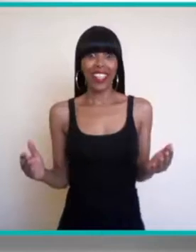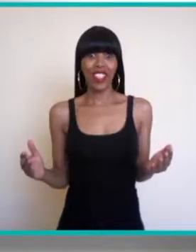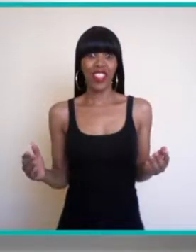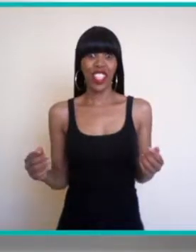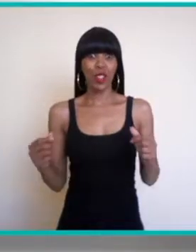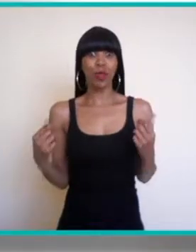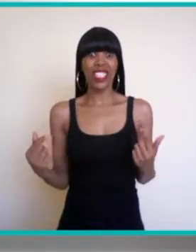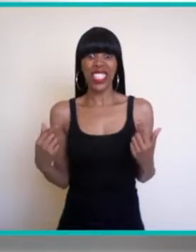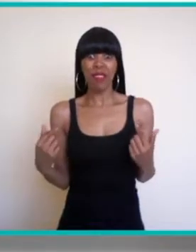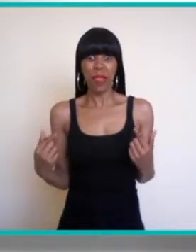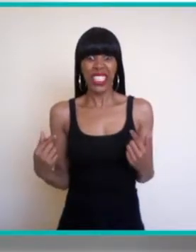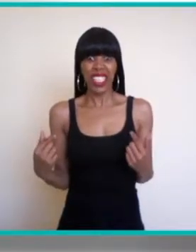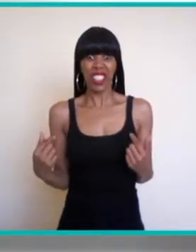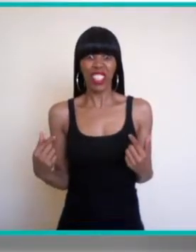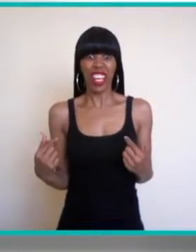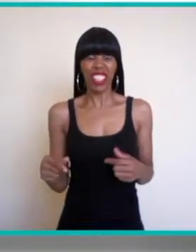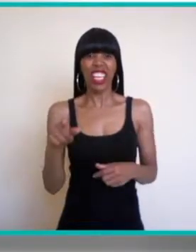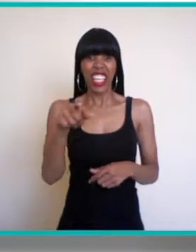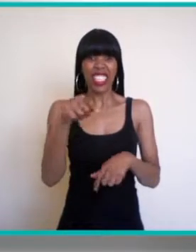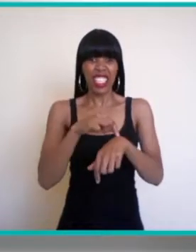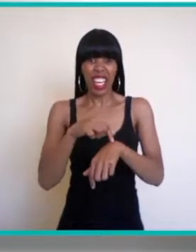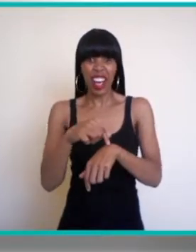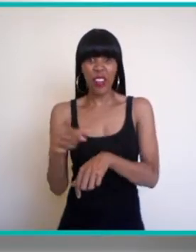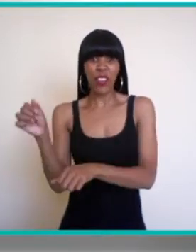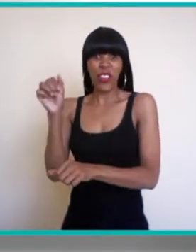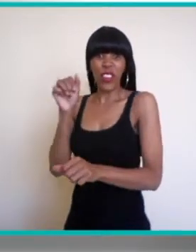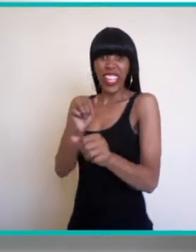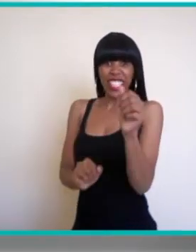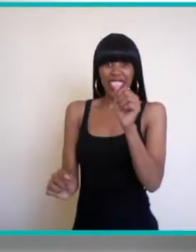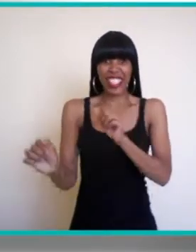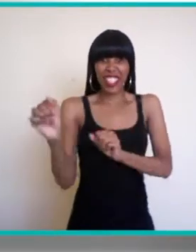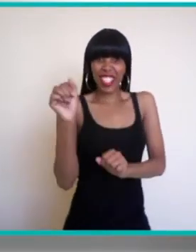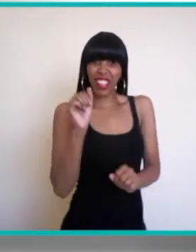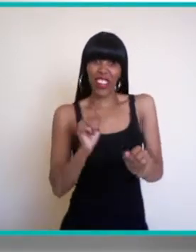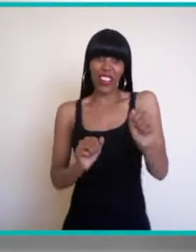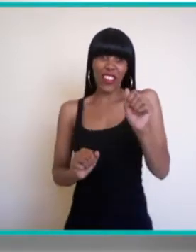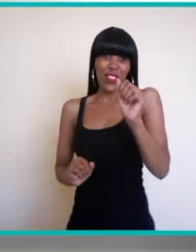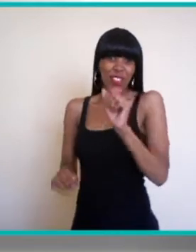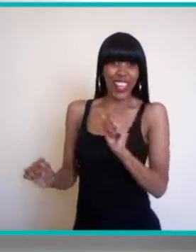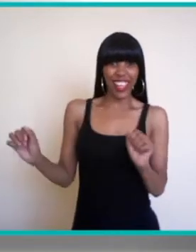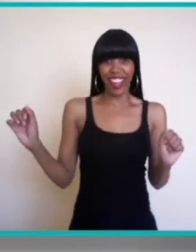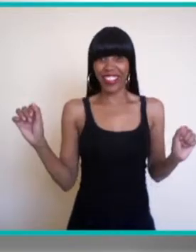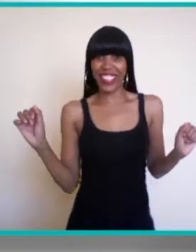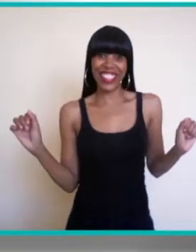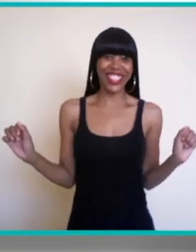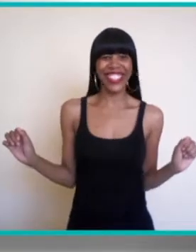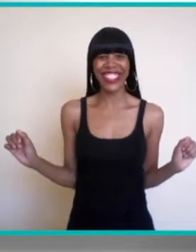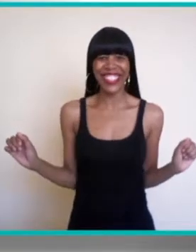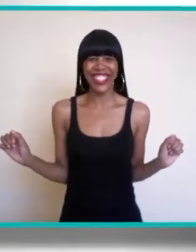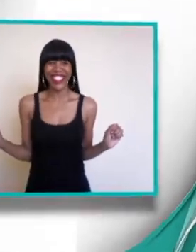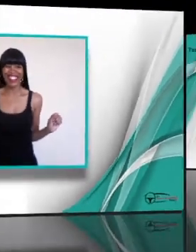Hi ladies and gentlemen, it's me, Dr. Donna. It's time for your instant turn of workout.